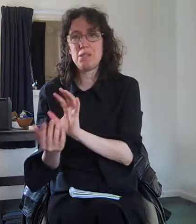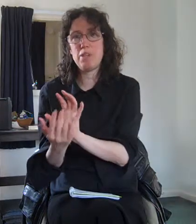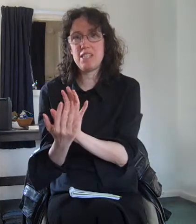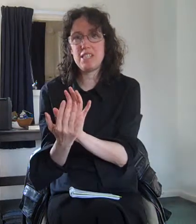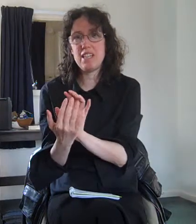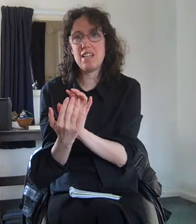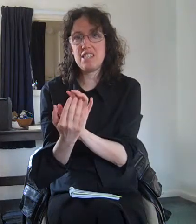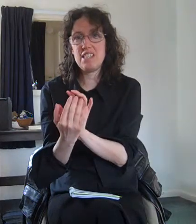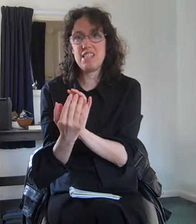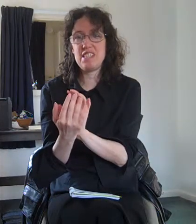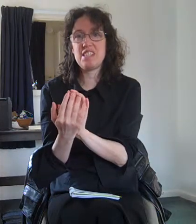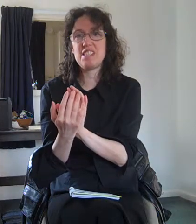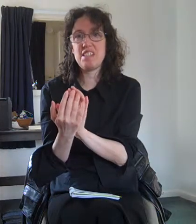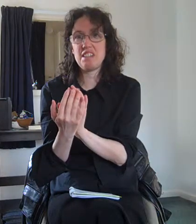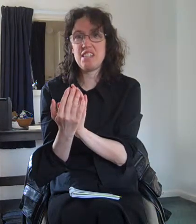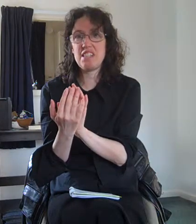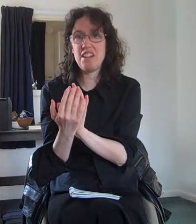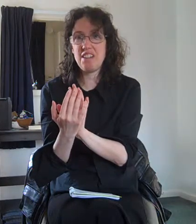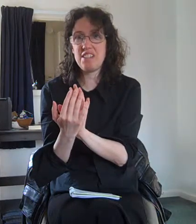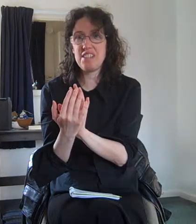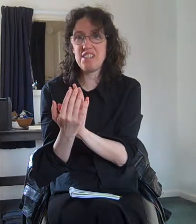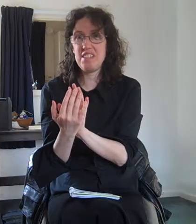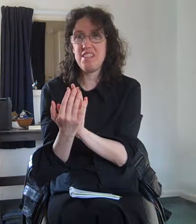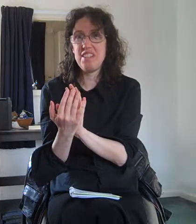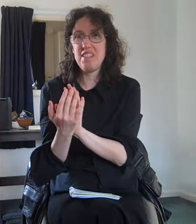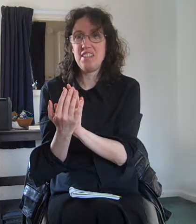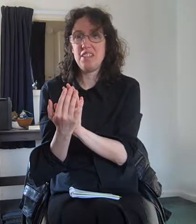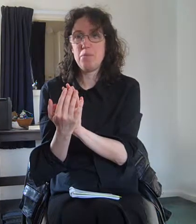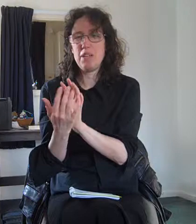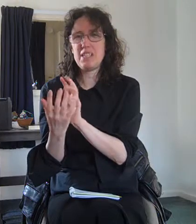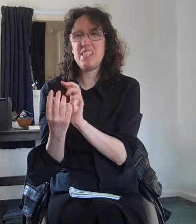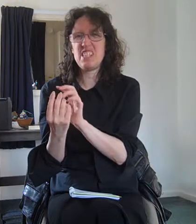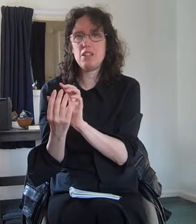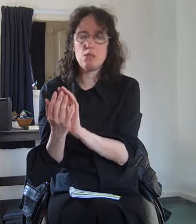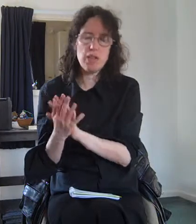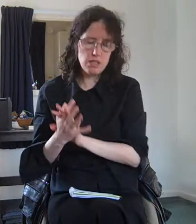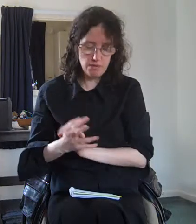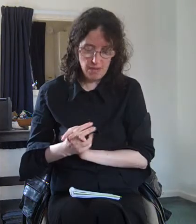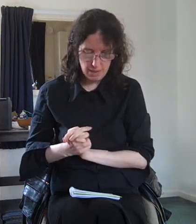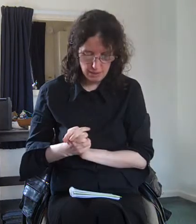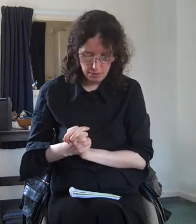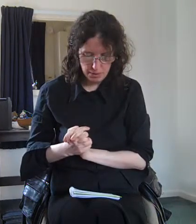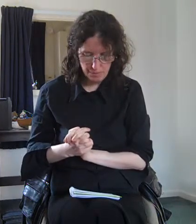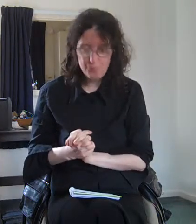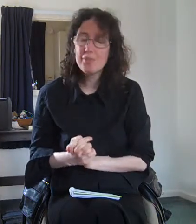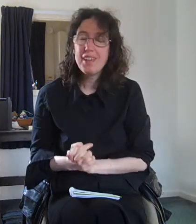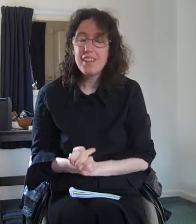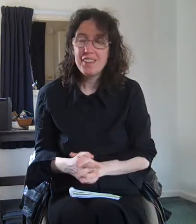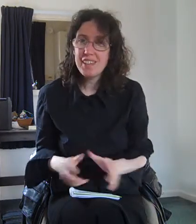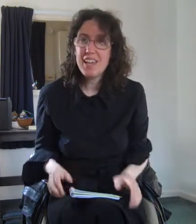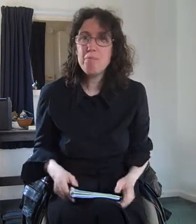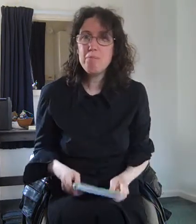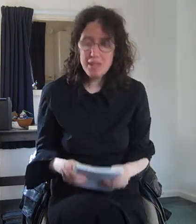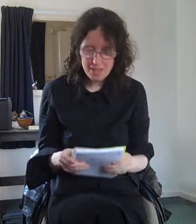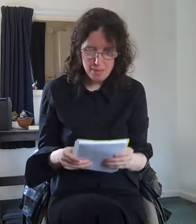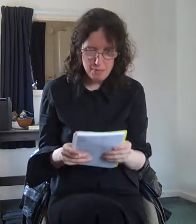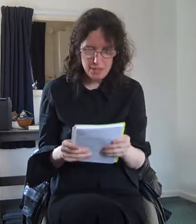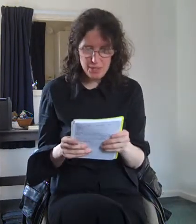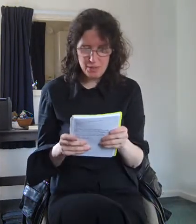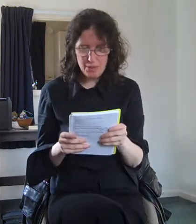that's because the eye is starting to harden a bit and isn't quite so flexible. Okay myth number two,